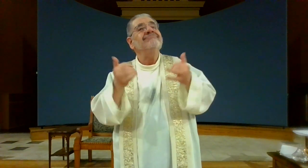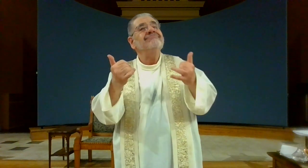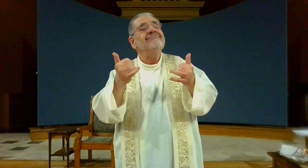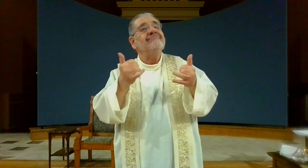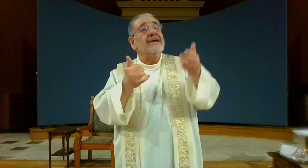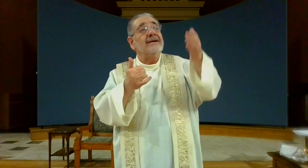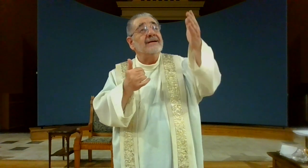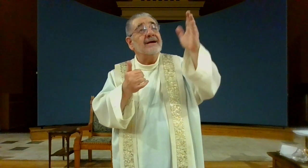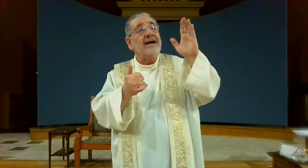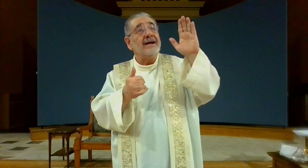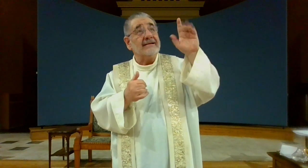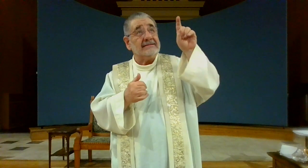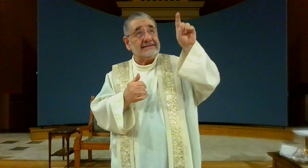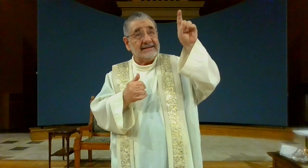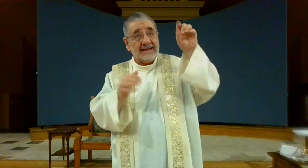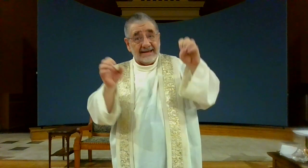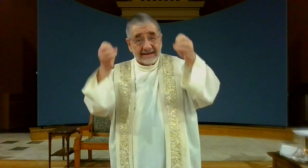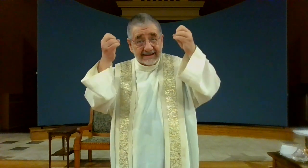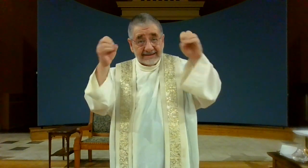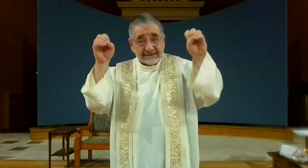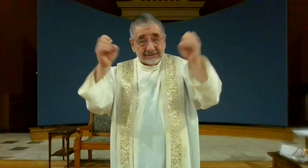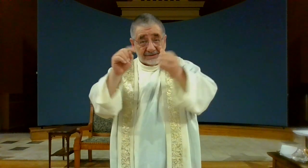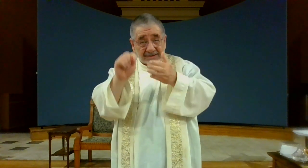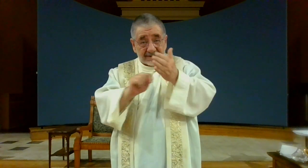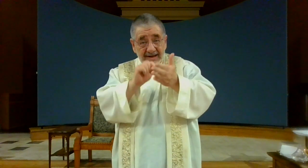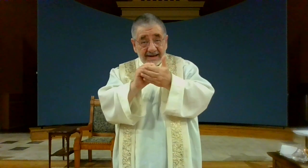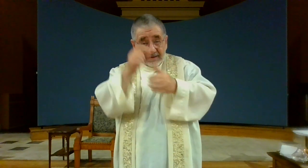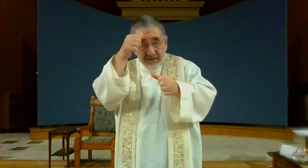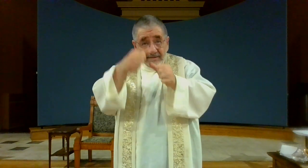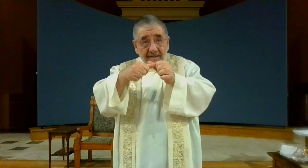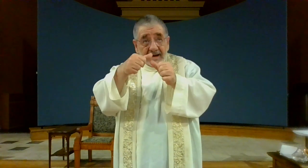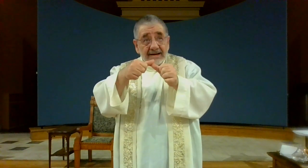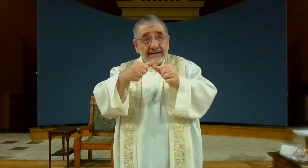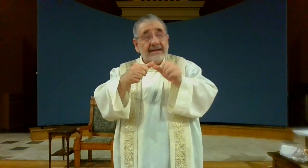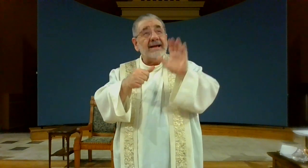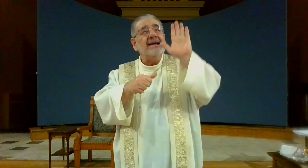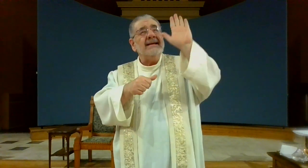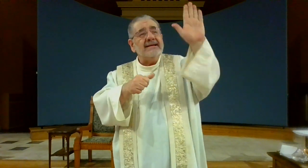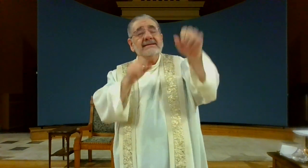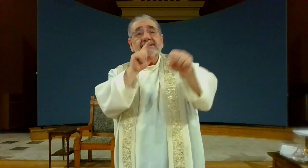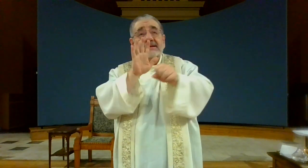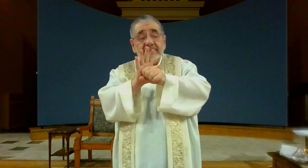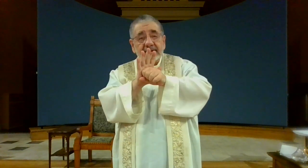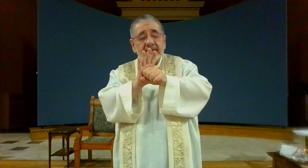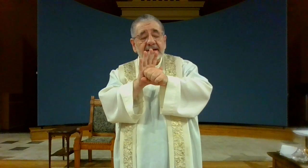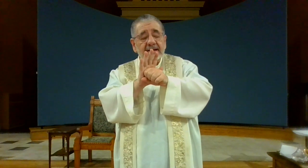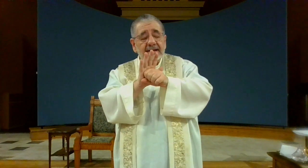now think about God and this Easter time and remember his promise